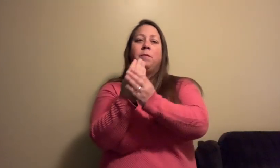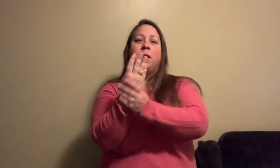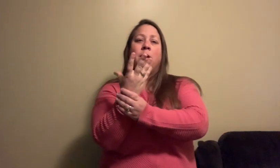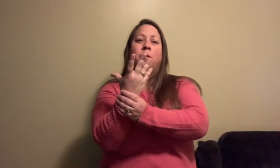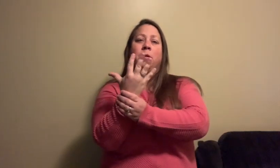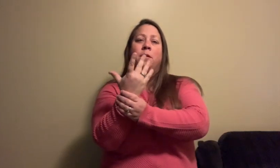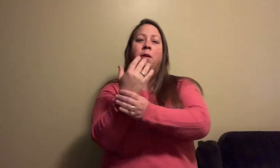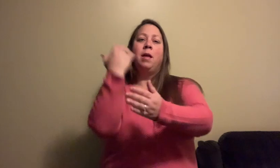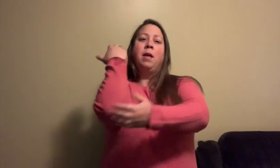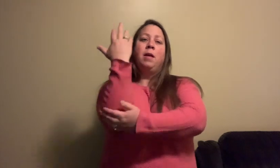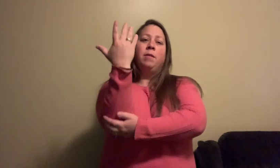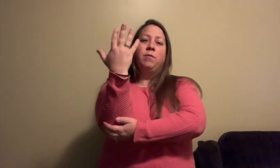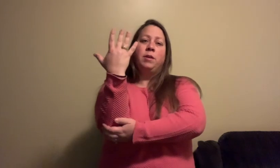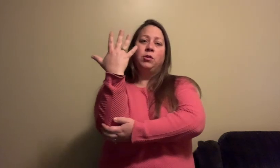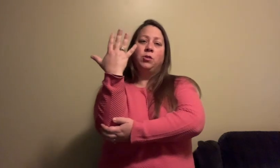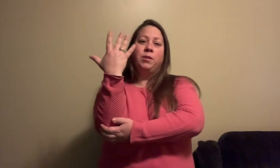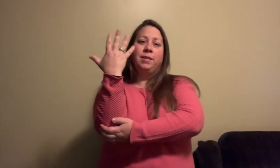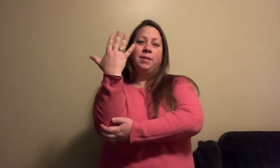every flower, every tree